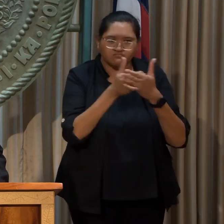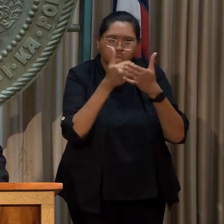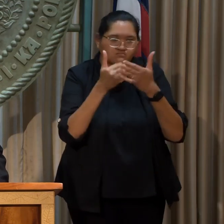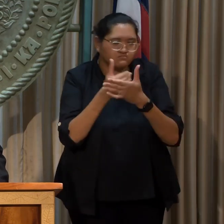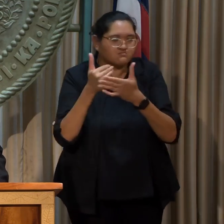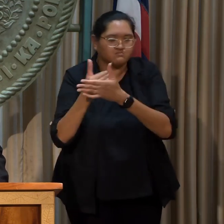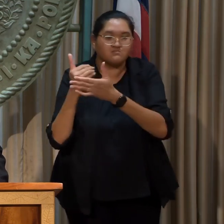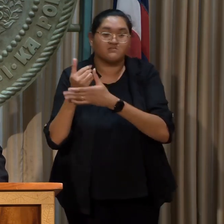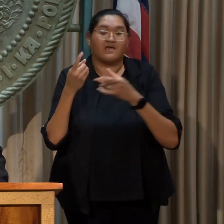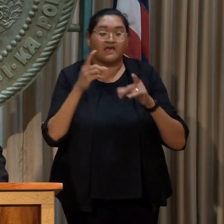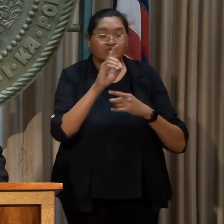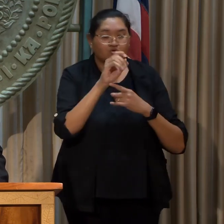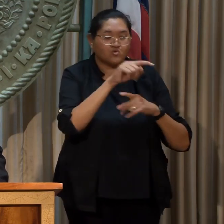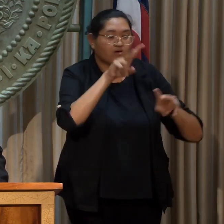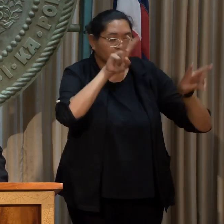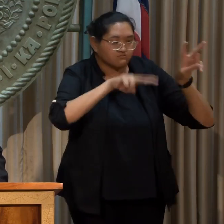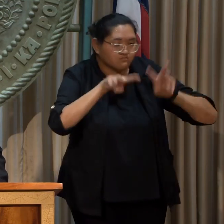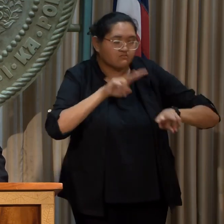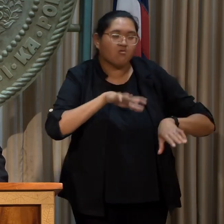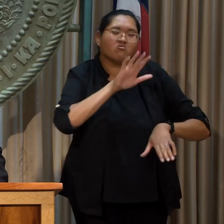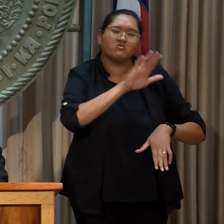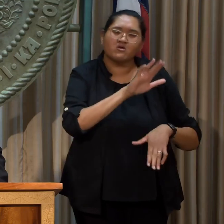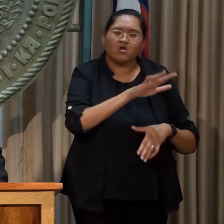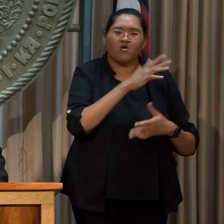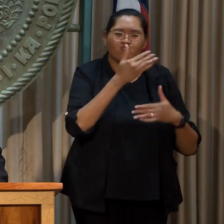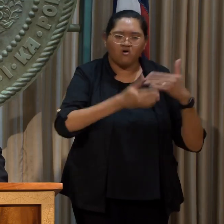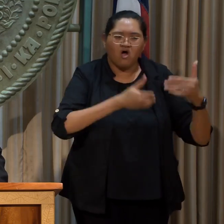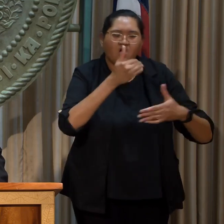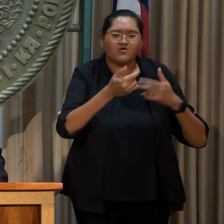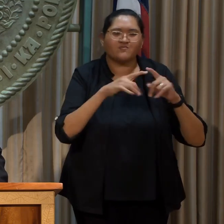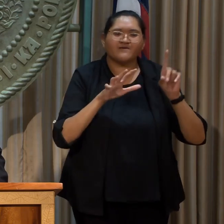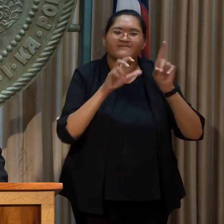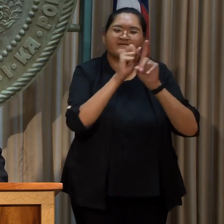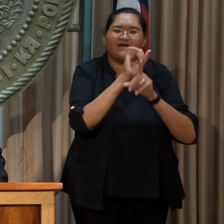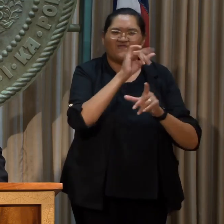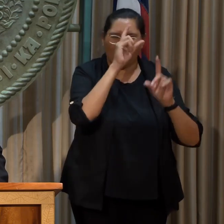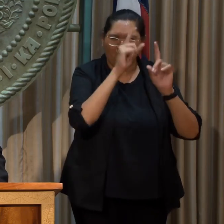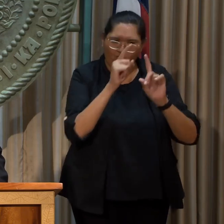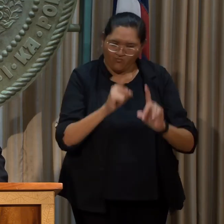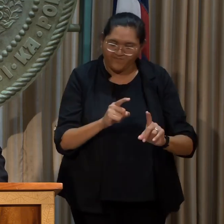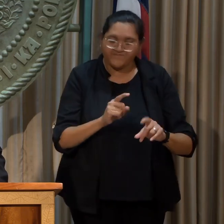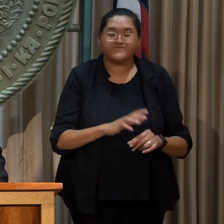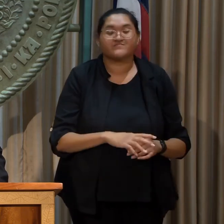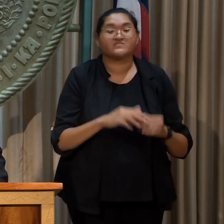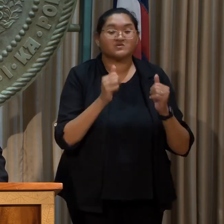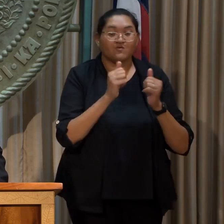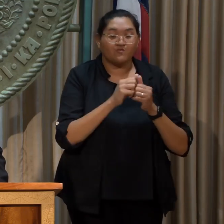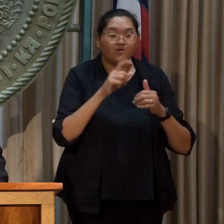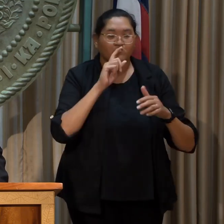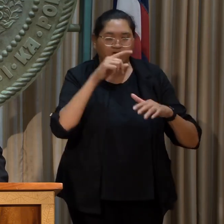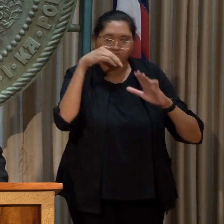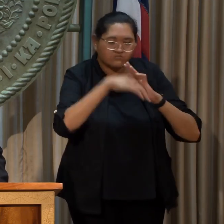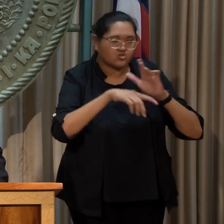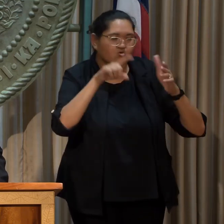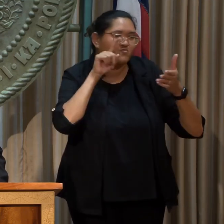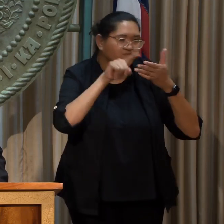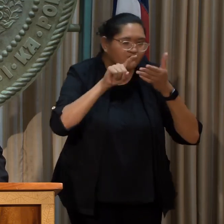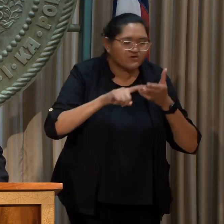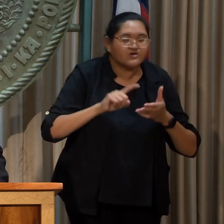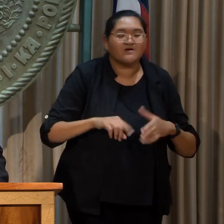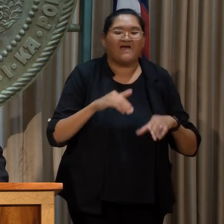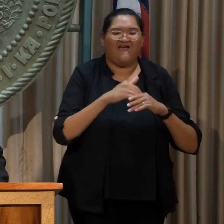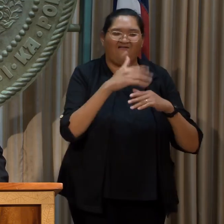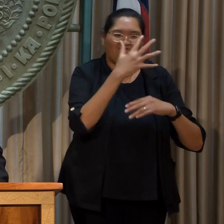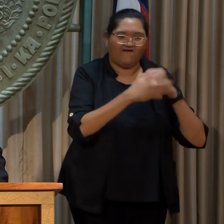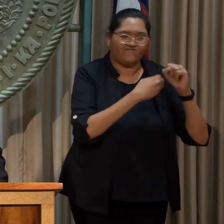as DOT re-evaluates its progress in achieving its GHG reduction goals with comprehensive reviews and updates at five